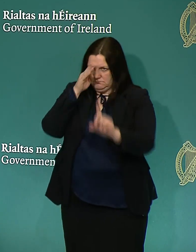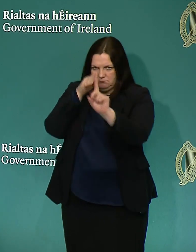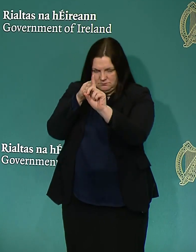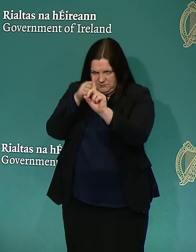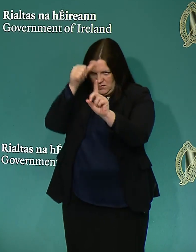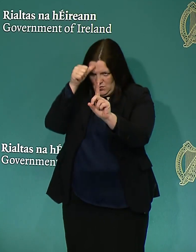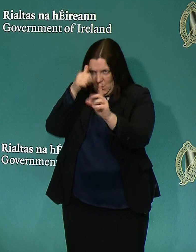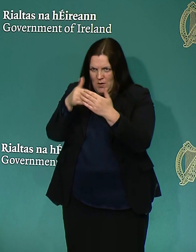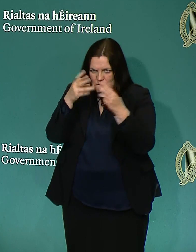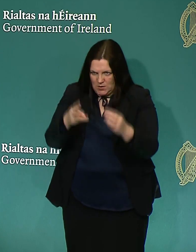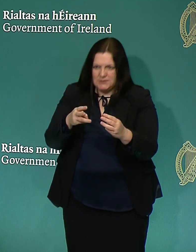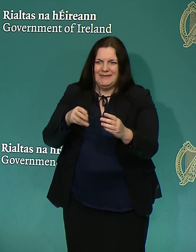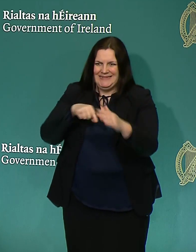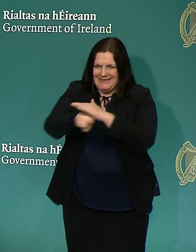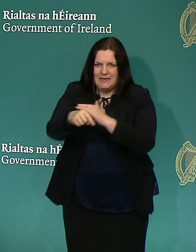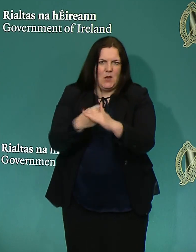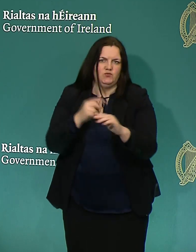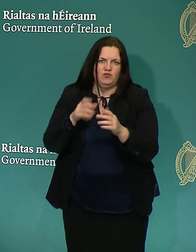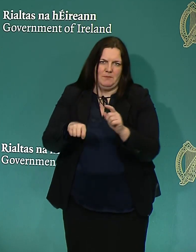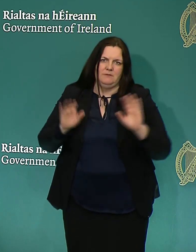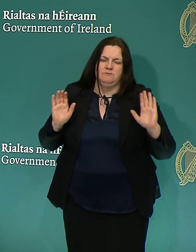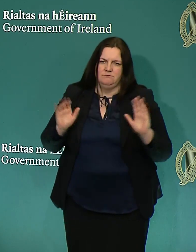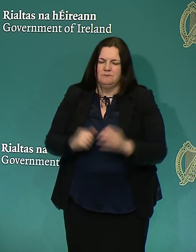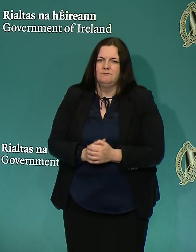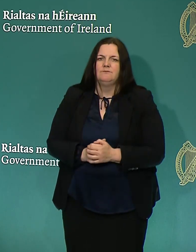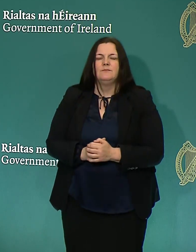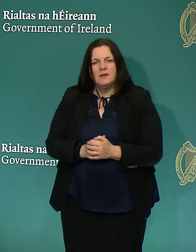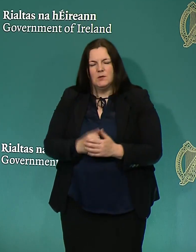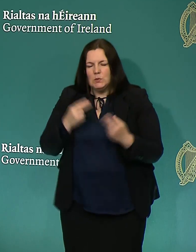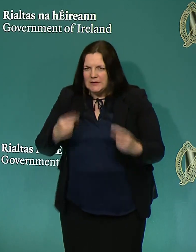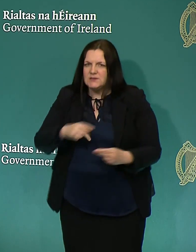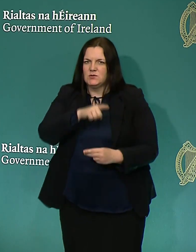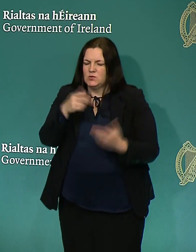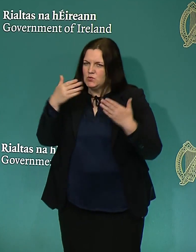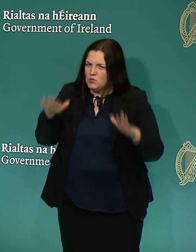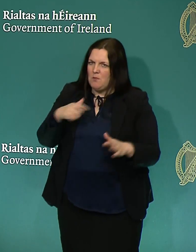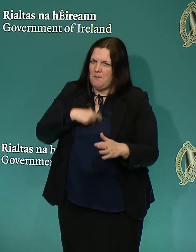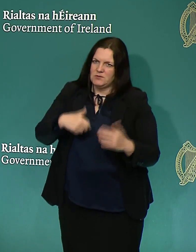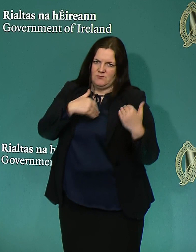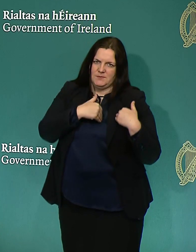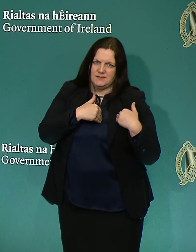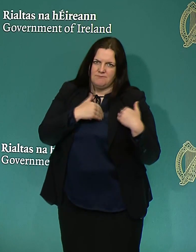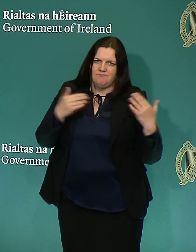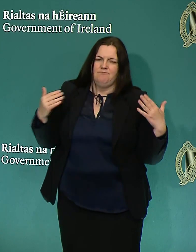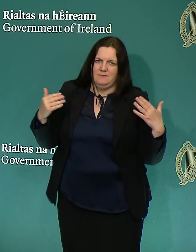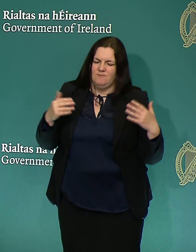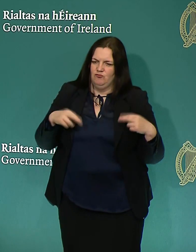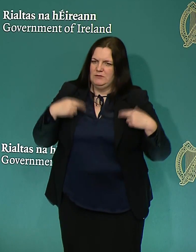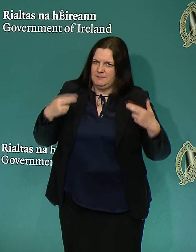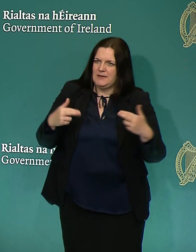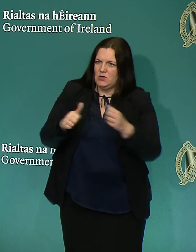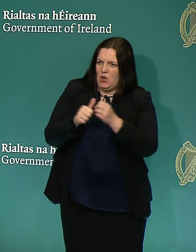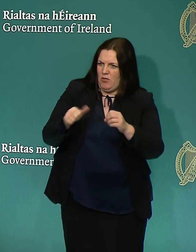direct shopping. Above all else, show personal responsibility and be respectful